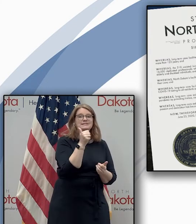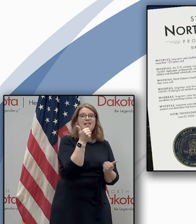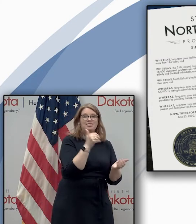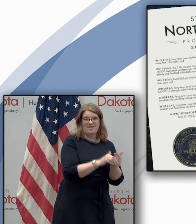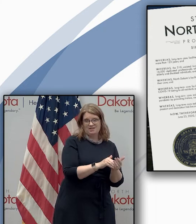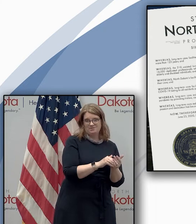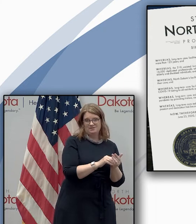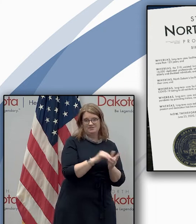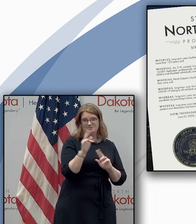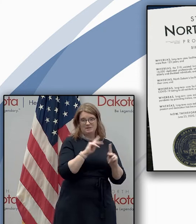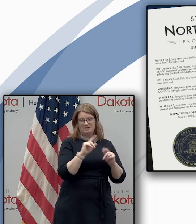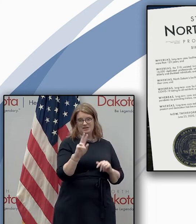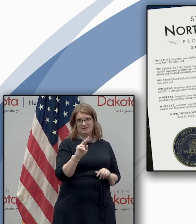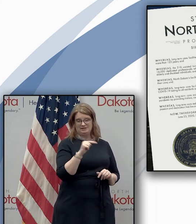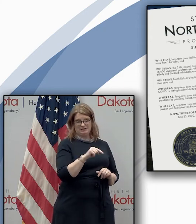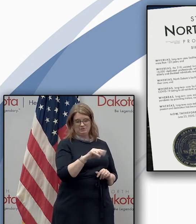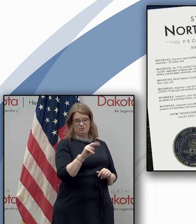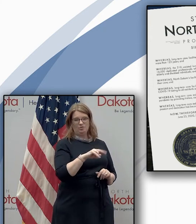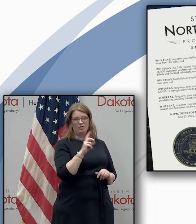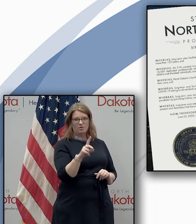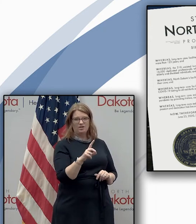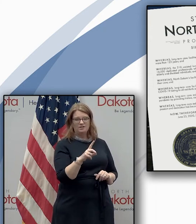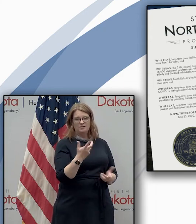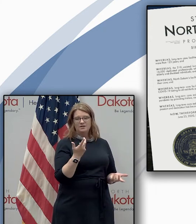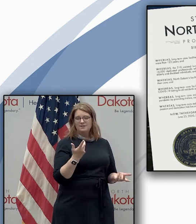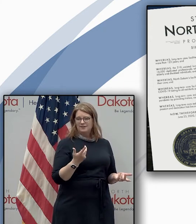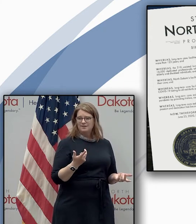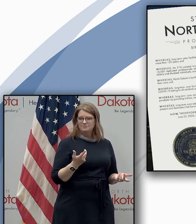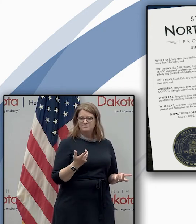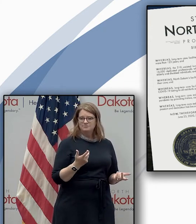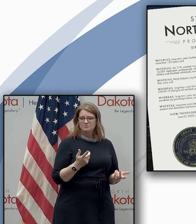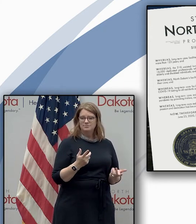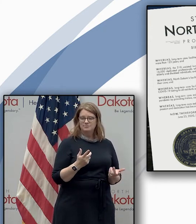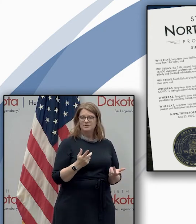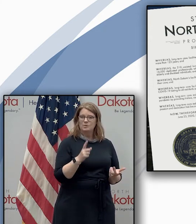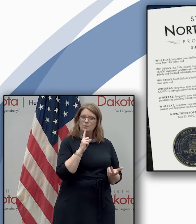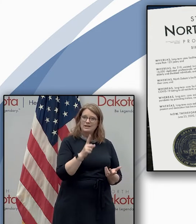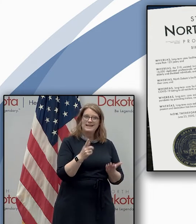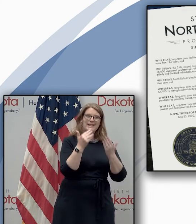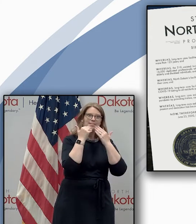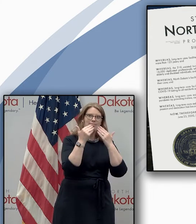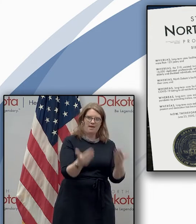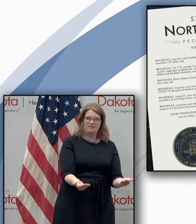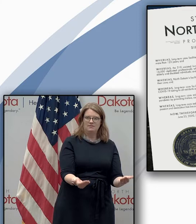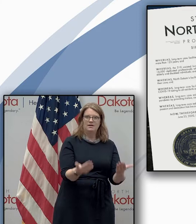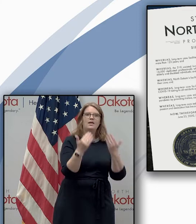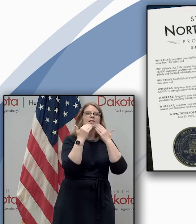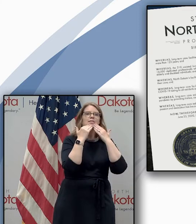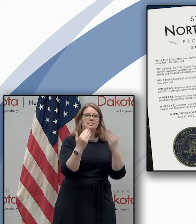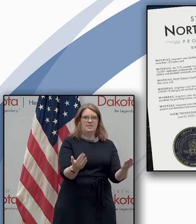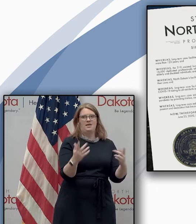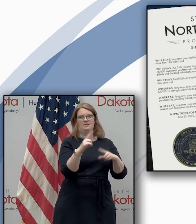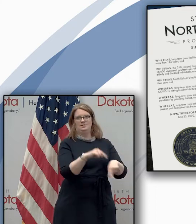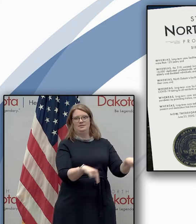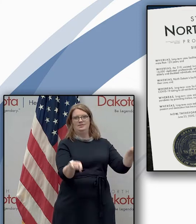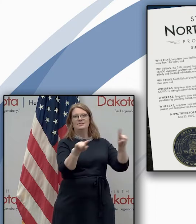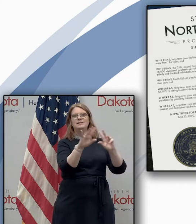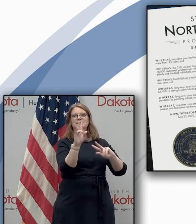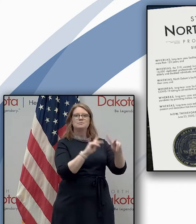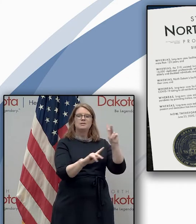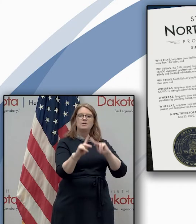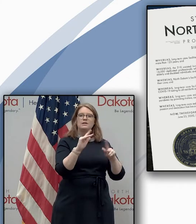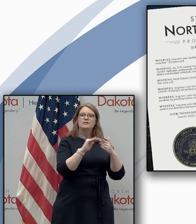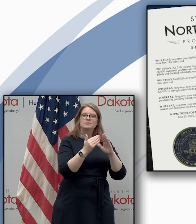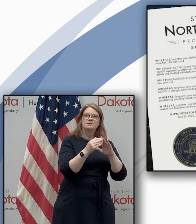north dakotans who call these facilities home join us today in thanking uh these individuals in the communities in the